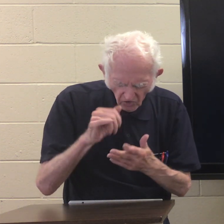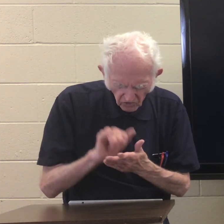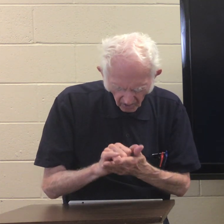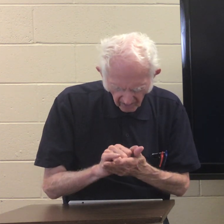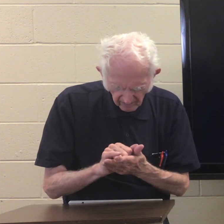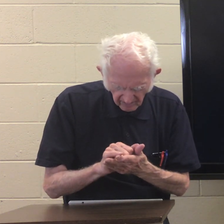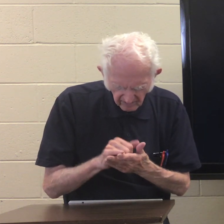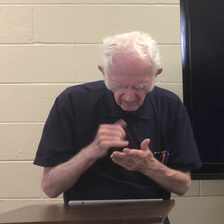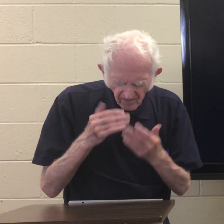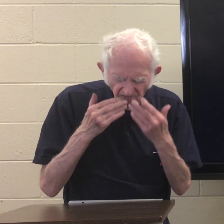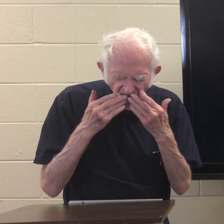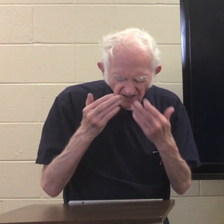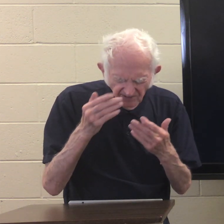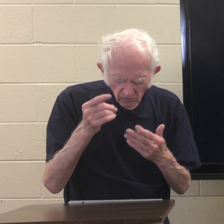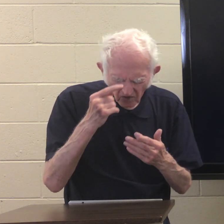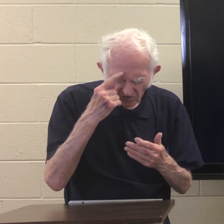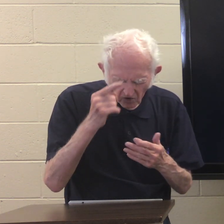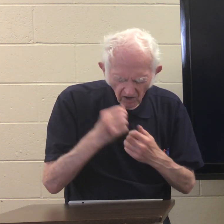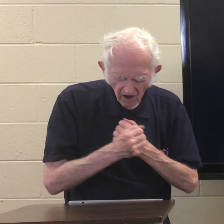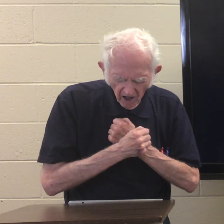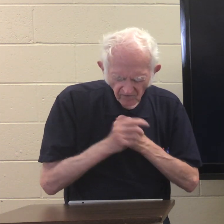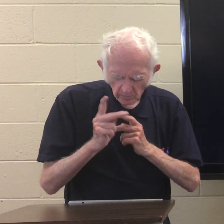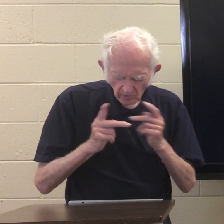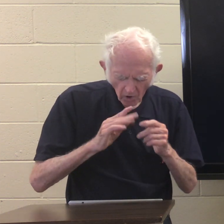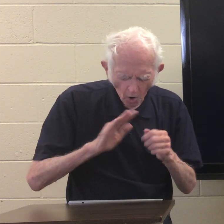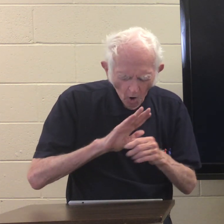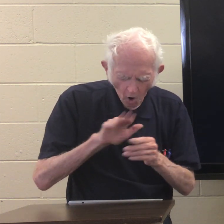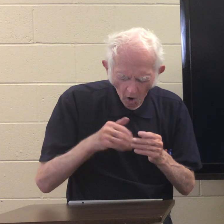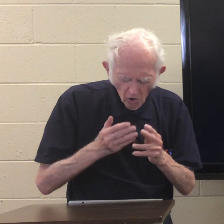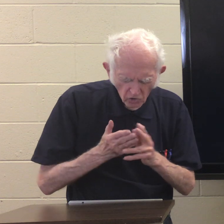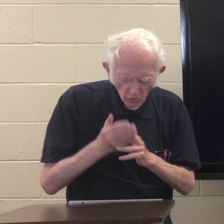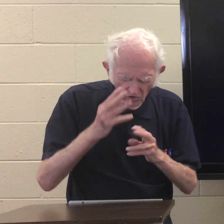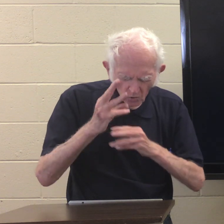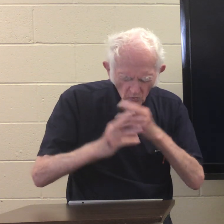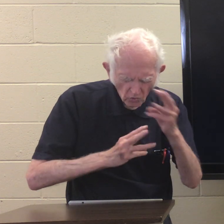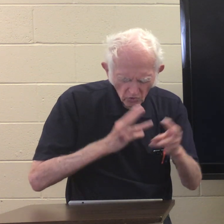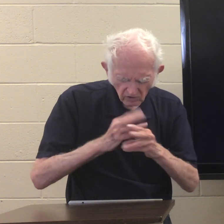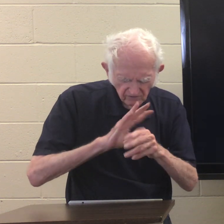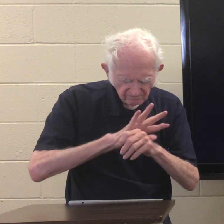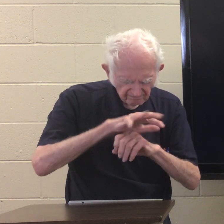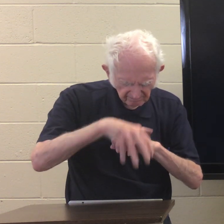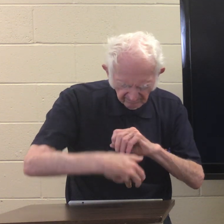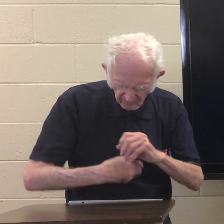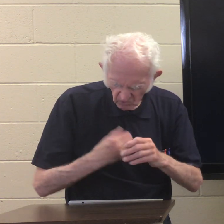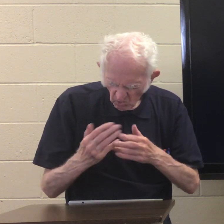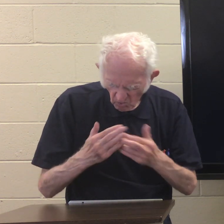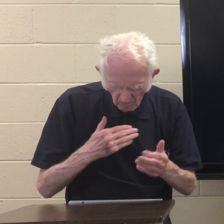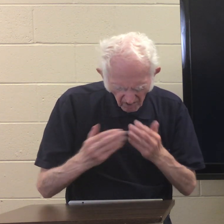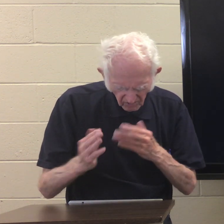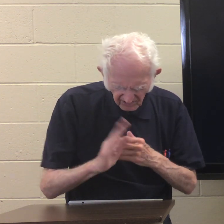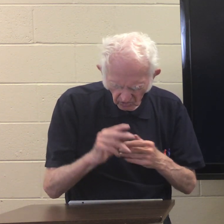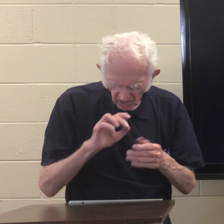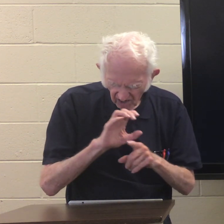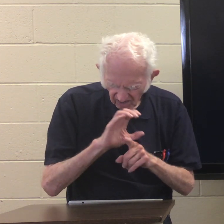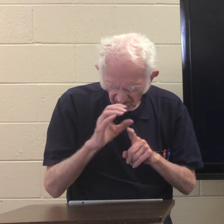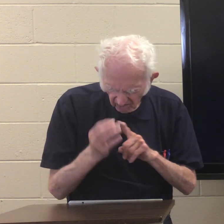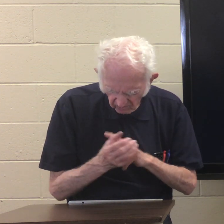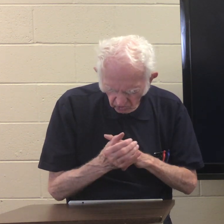thank you for that we thank you for loving people all through the world no matter their culture